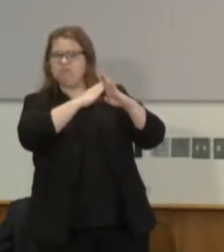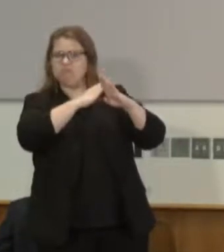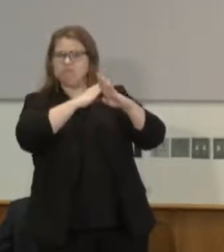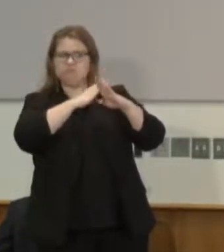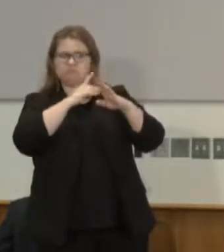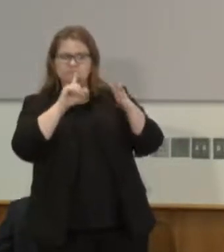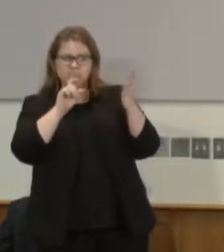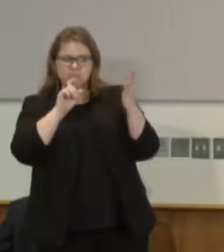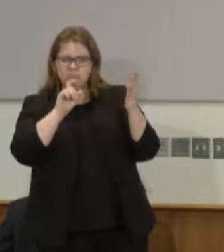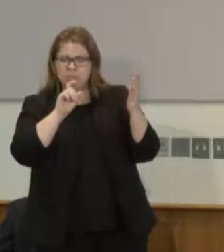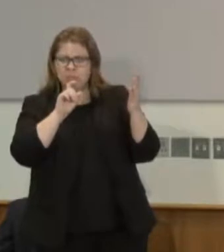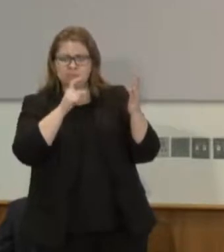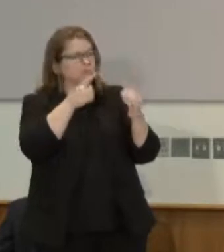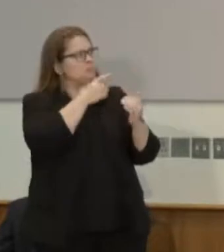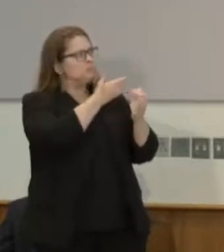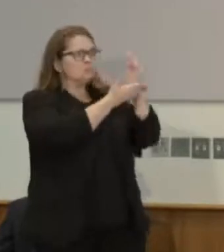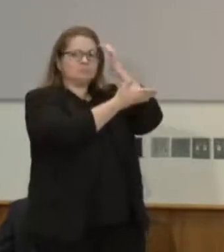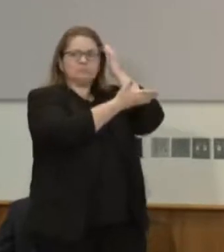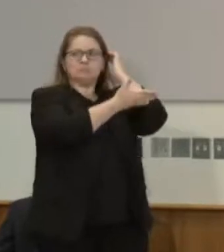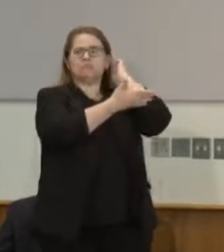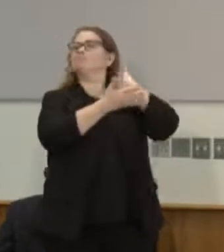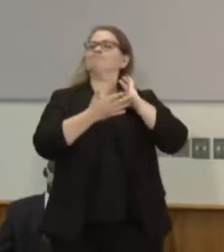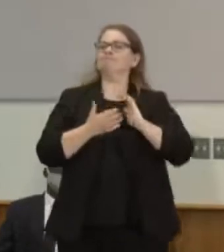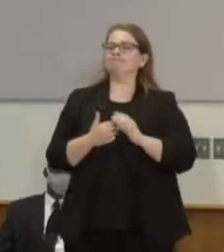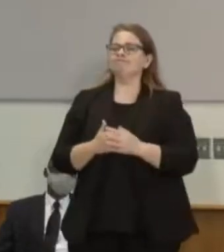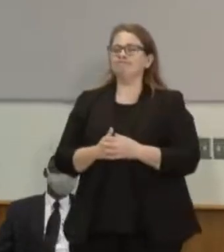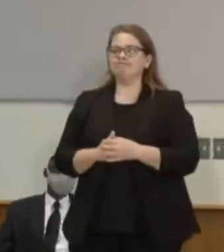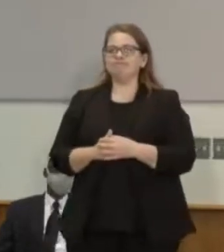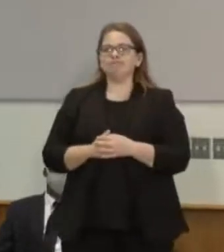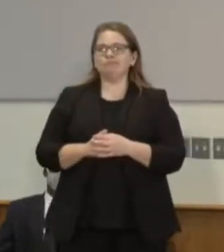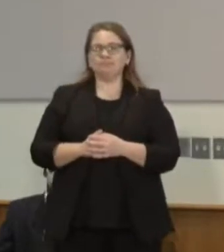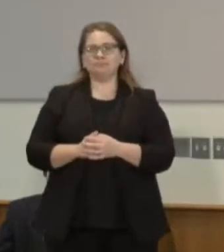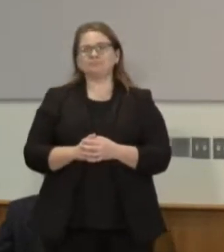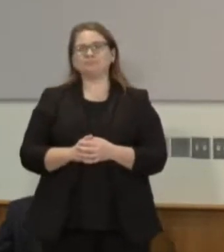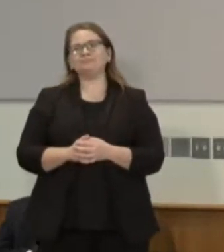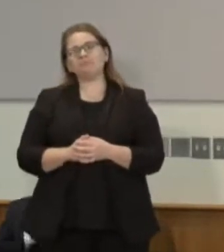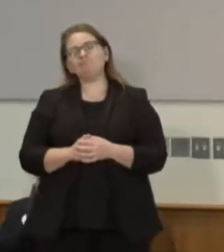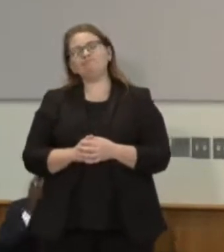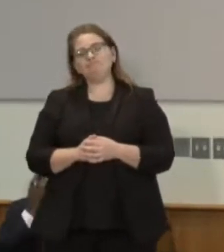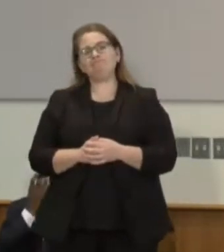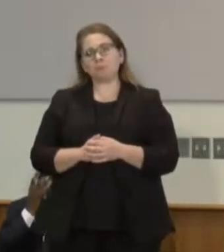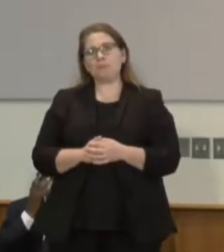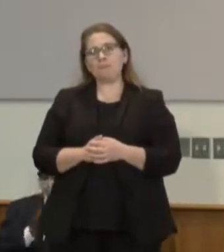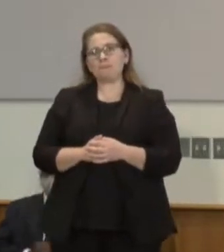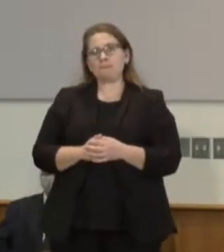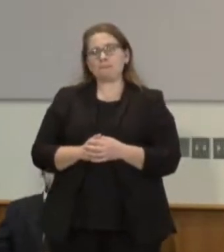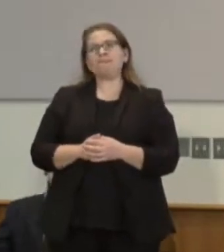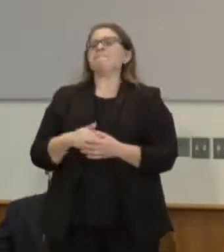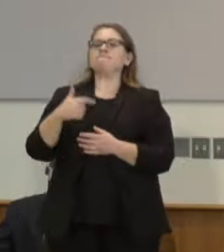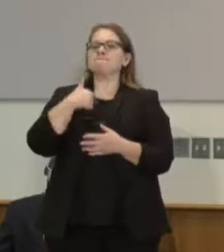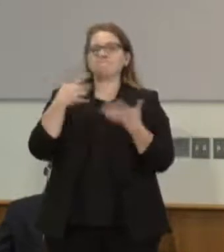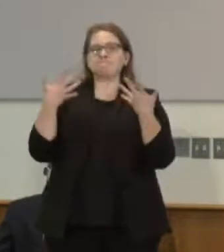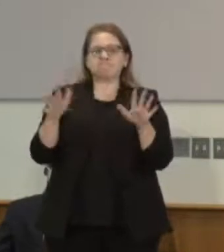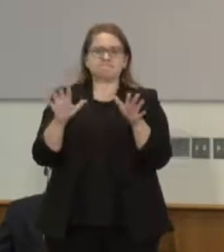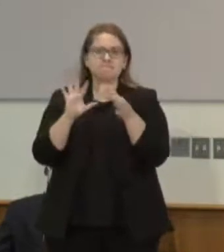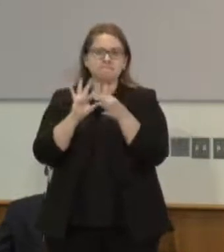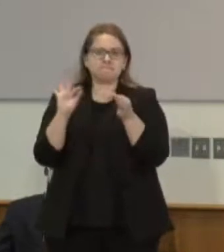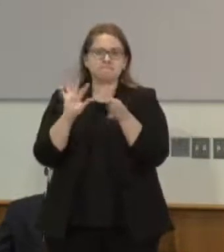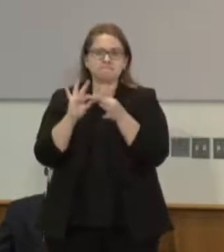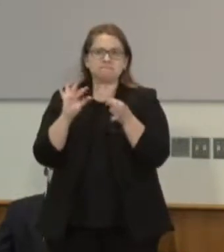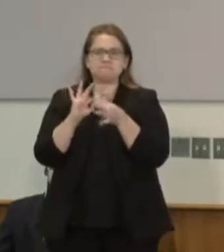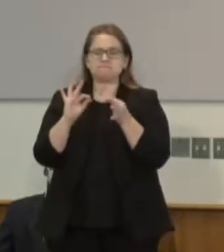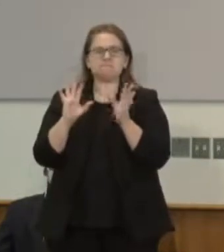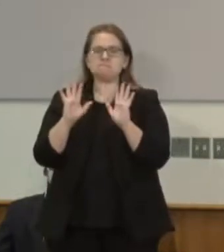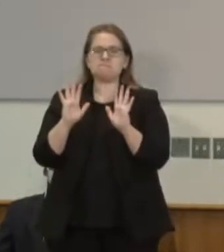well I would just I believe and you've heard me say this for the year and a half that I've been governor I believe that we're doing this as well as anybody